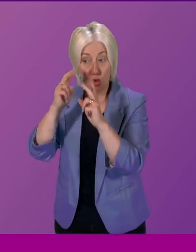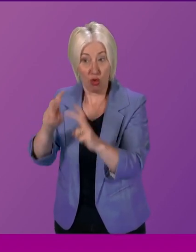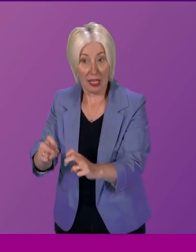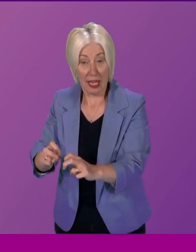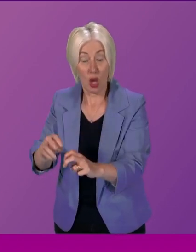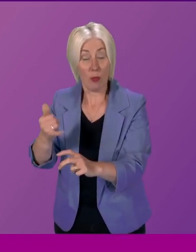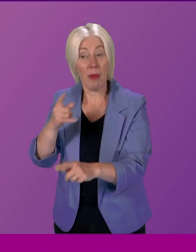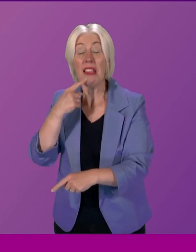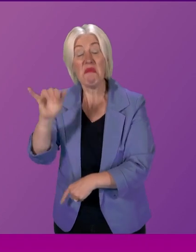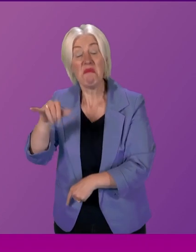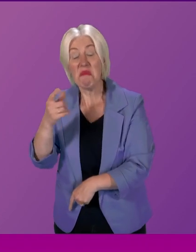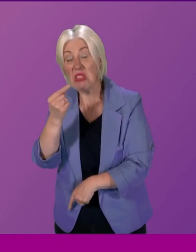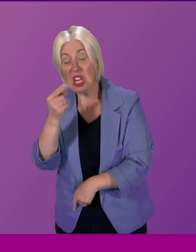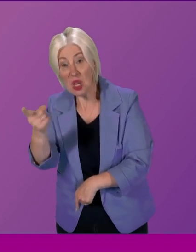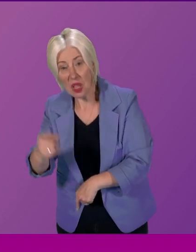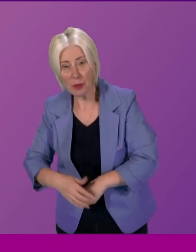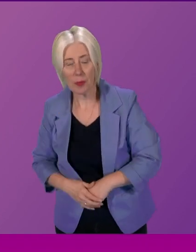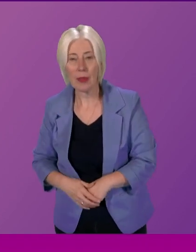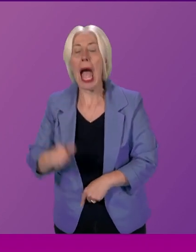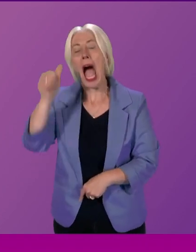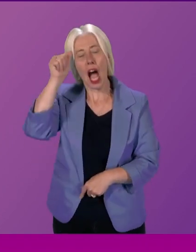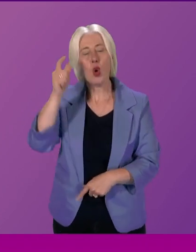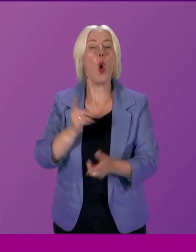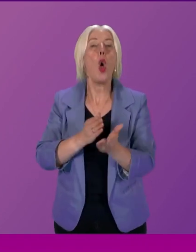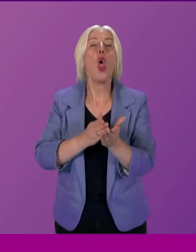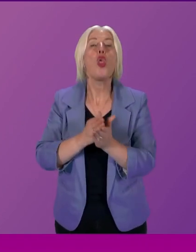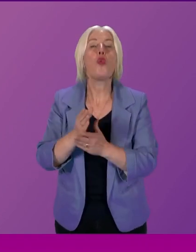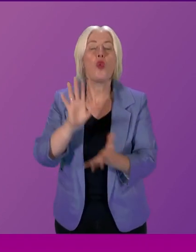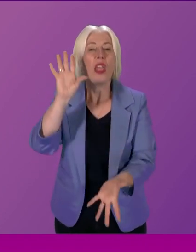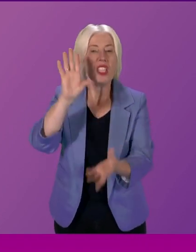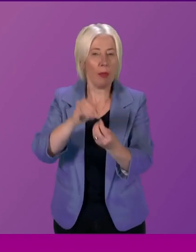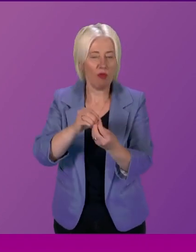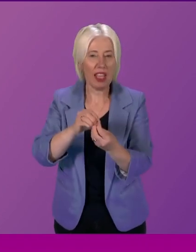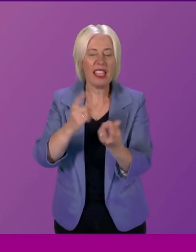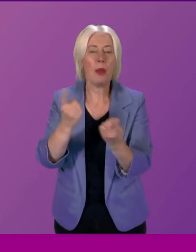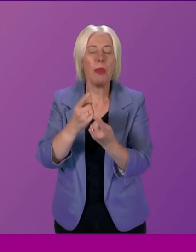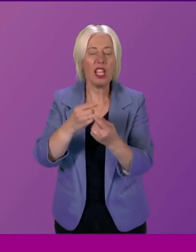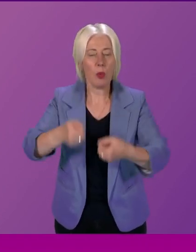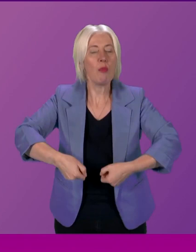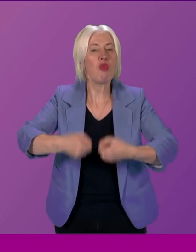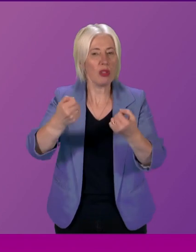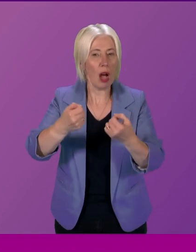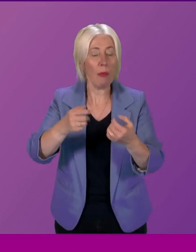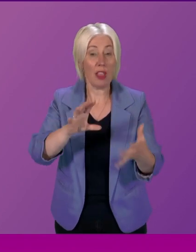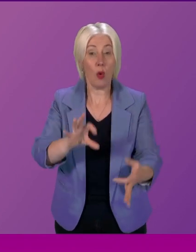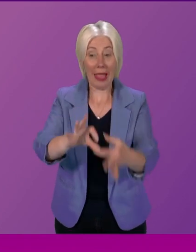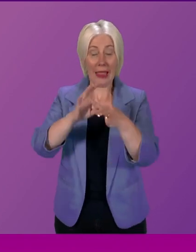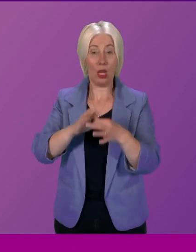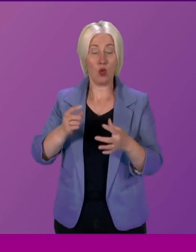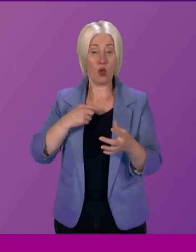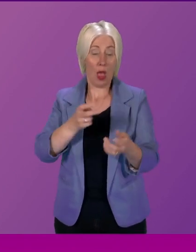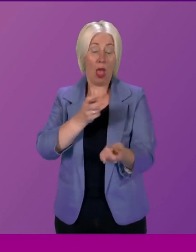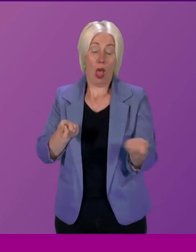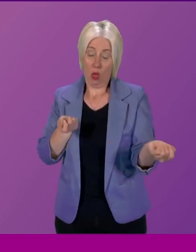recommendations within the report that I know are going to be brought out in the summary later on, particularly some relating to the presiding officer's role and